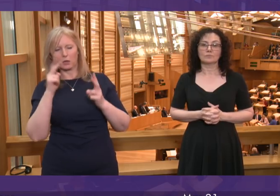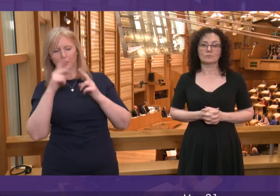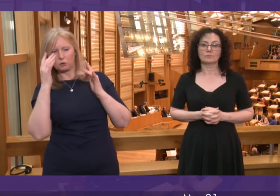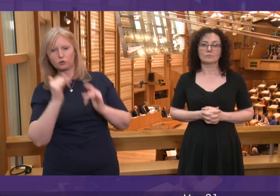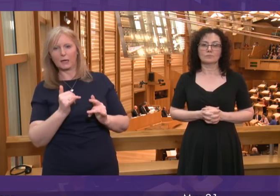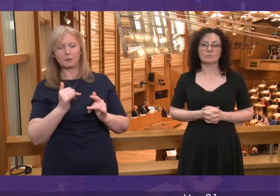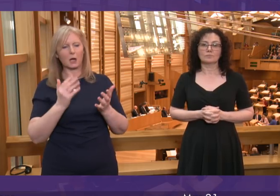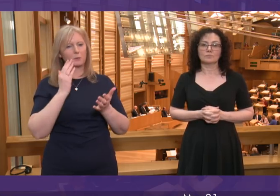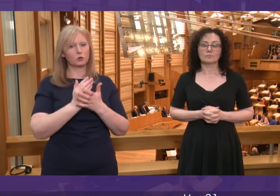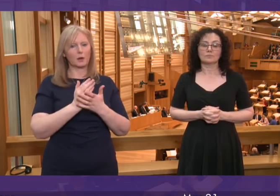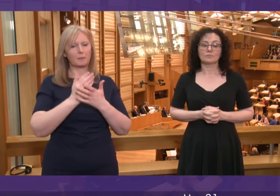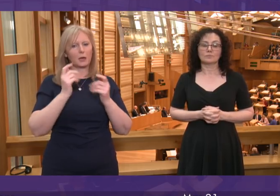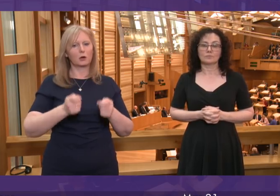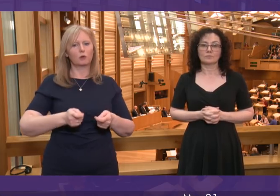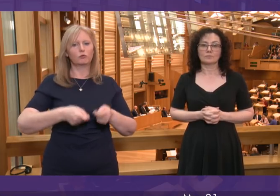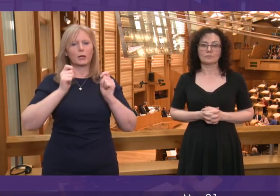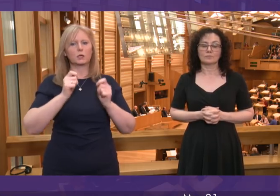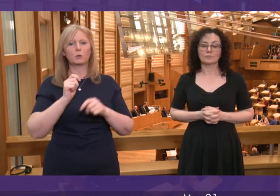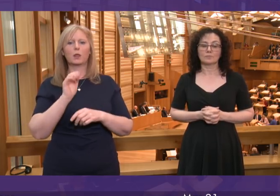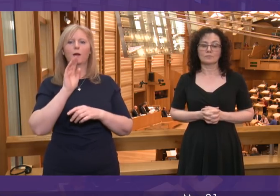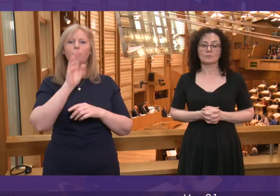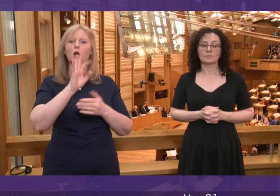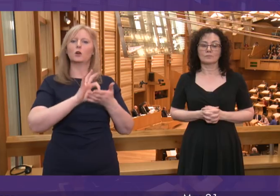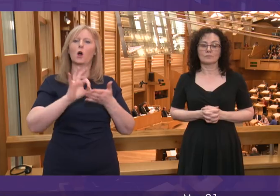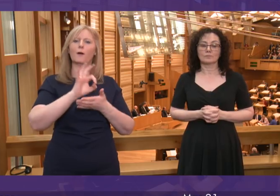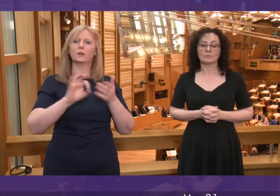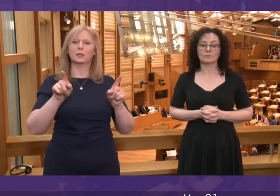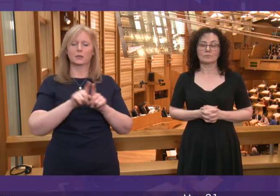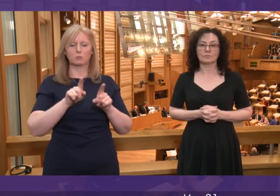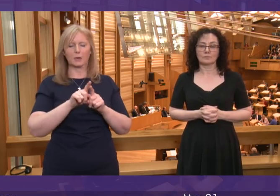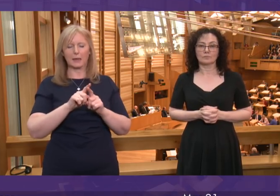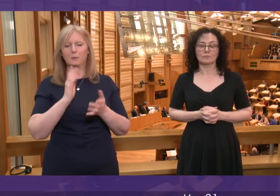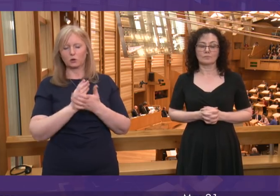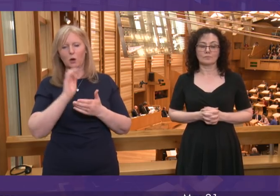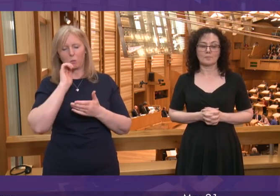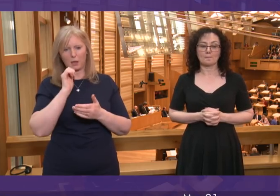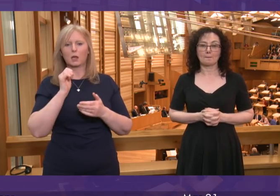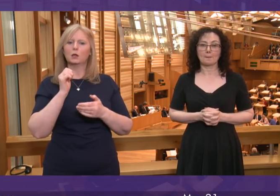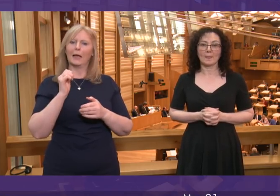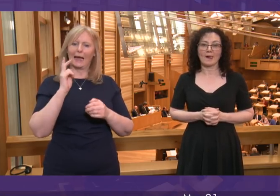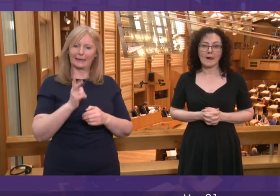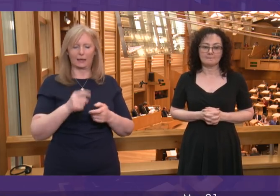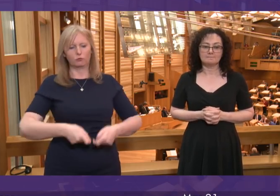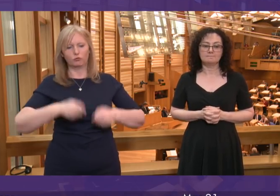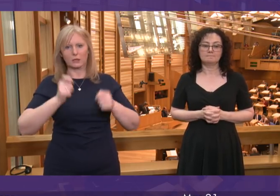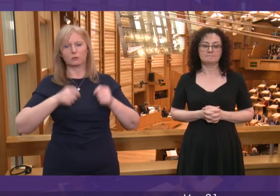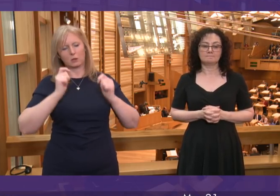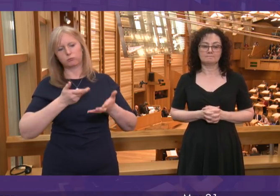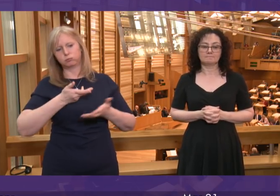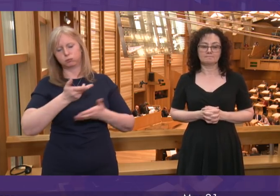raised this directly with the Foreign Office and I'm happy to undertake that we will do so again and thank Jackie Beardley for raising the issue.